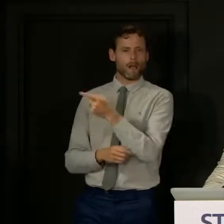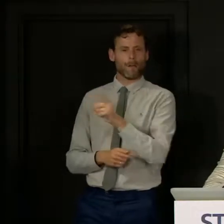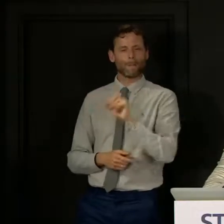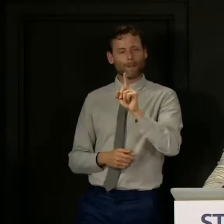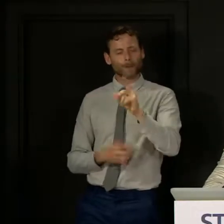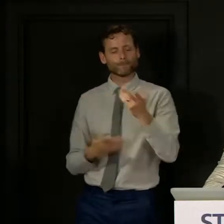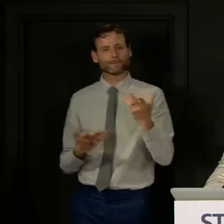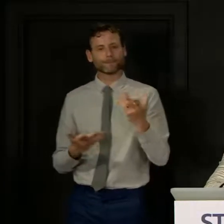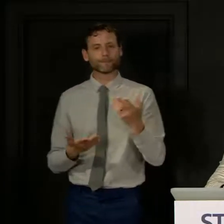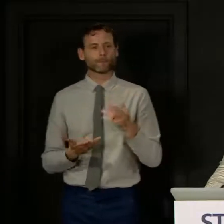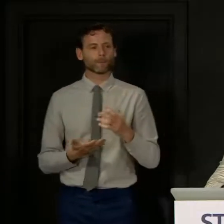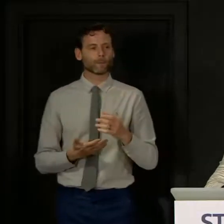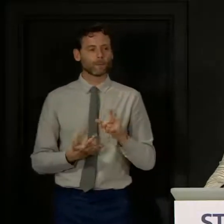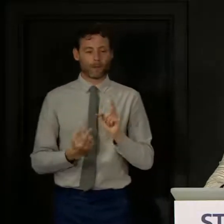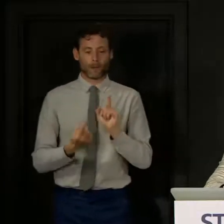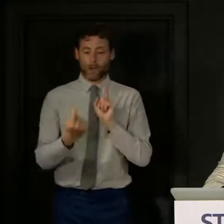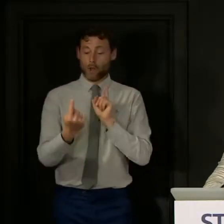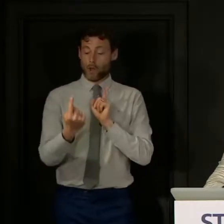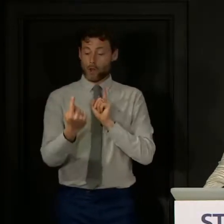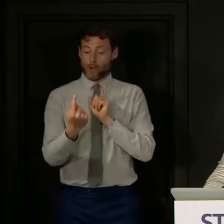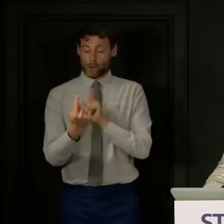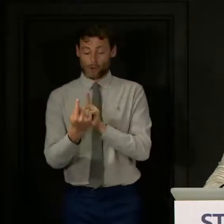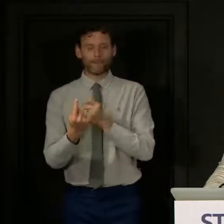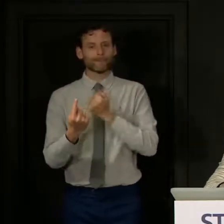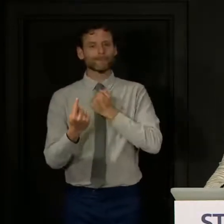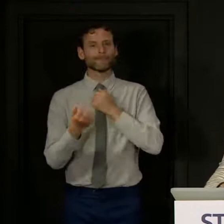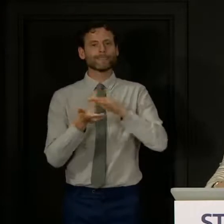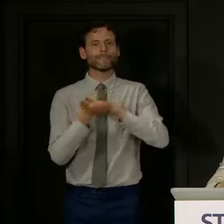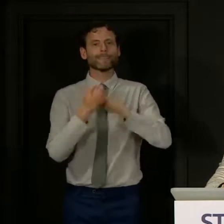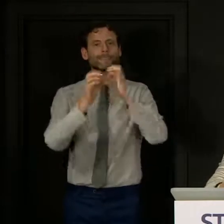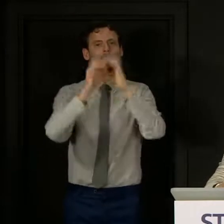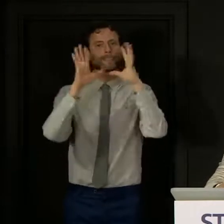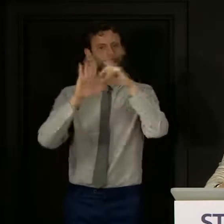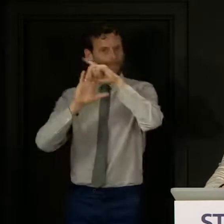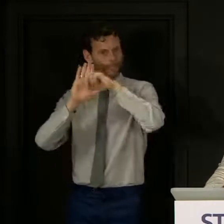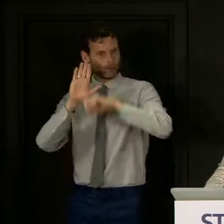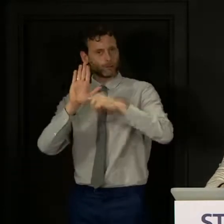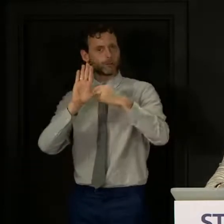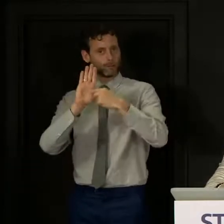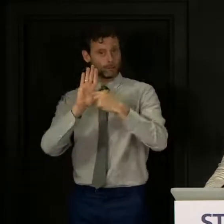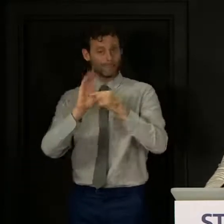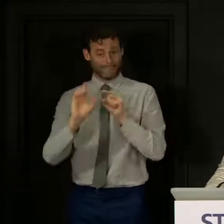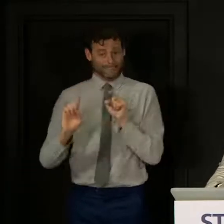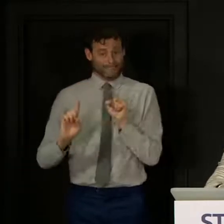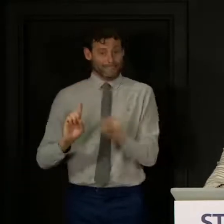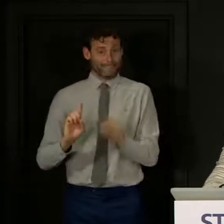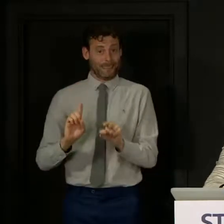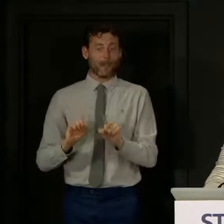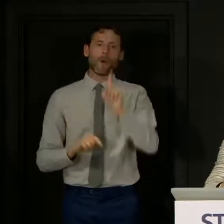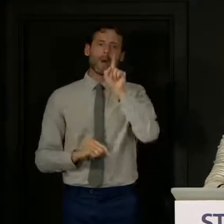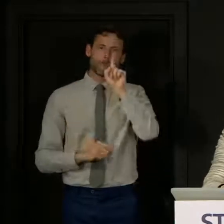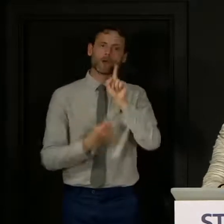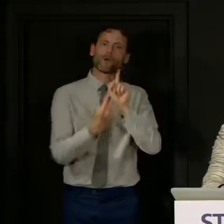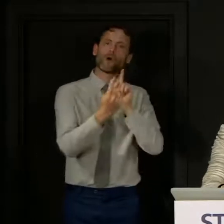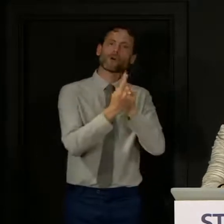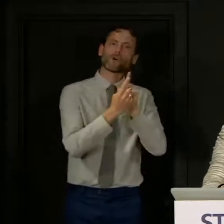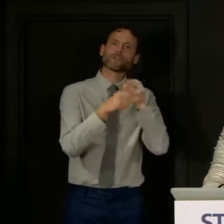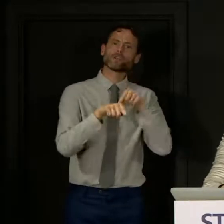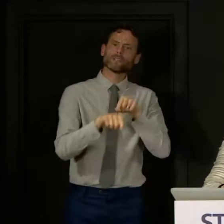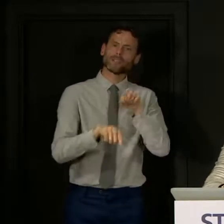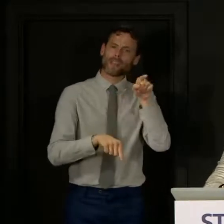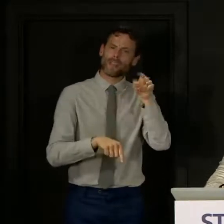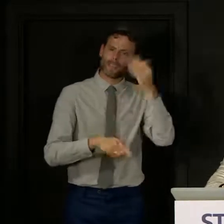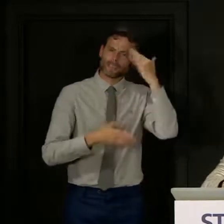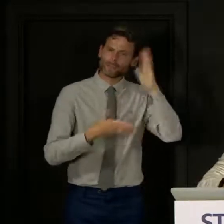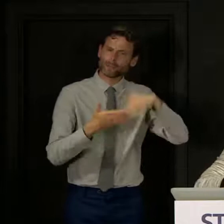the definition of a contact that we have set out is the definition of a contact. Beyond that, contact tracers are experienced people